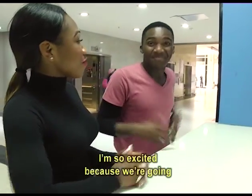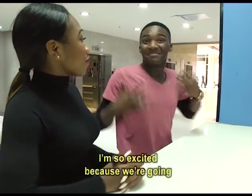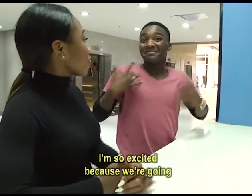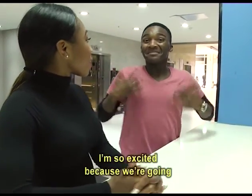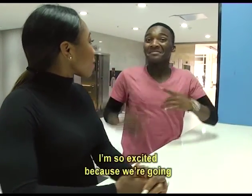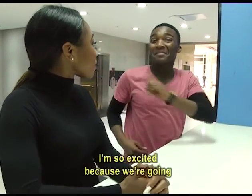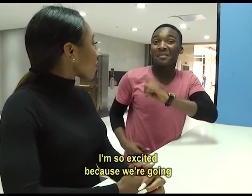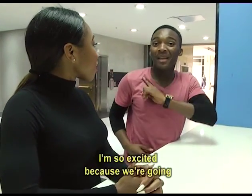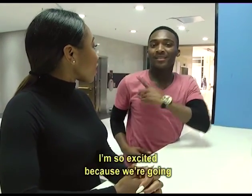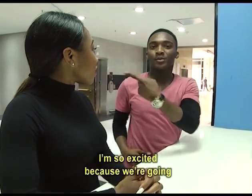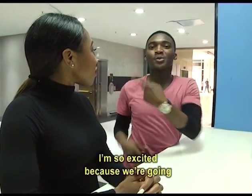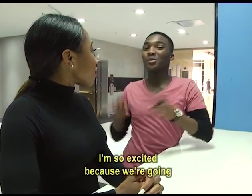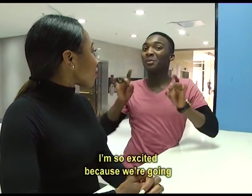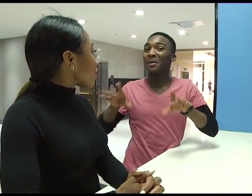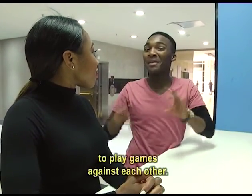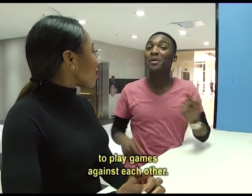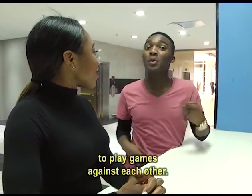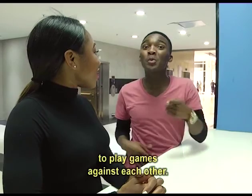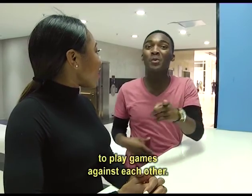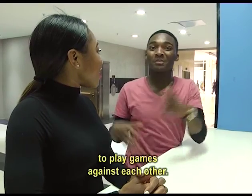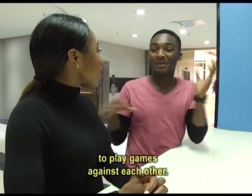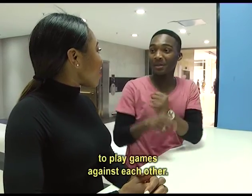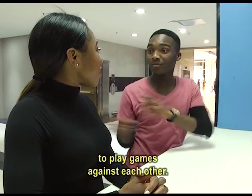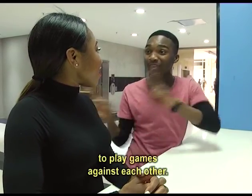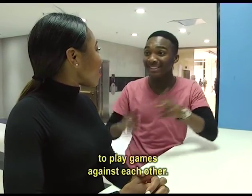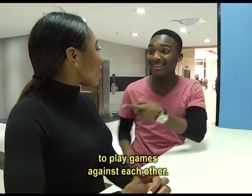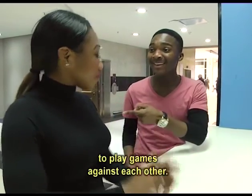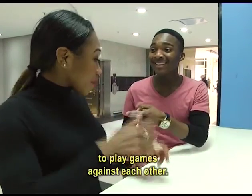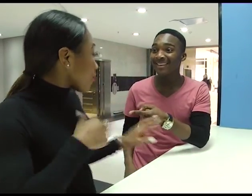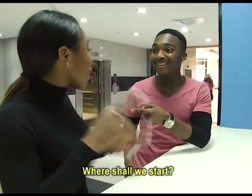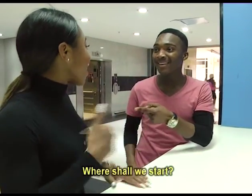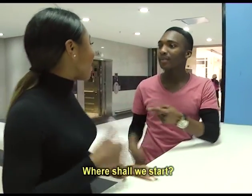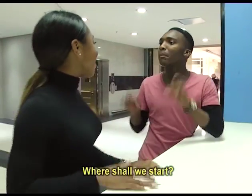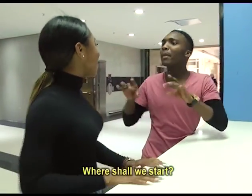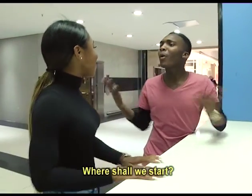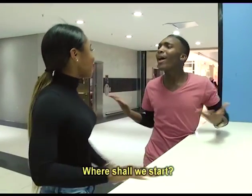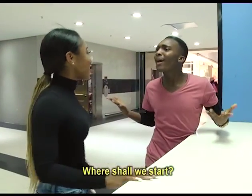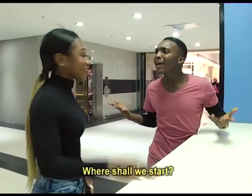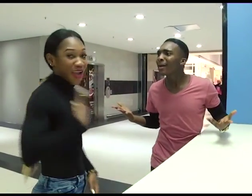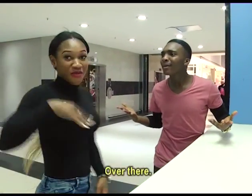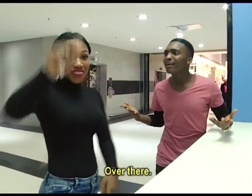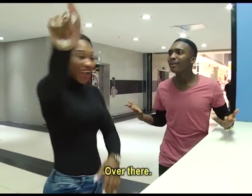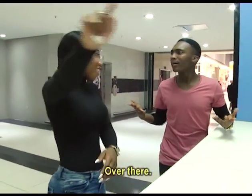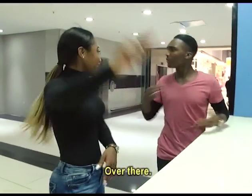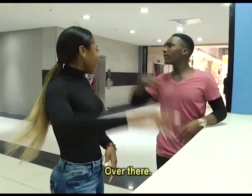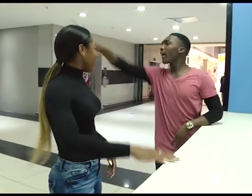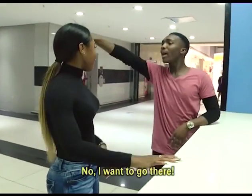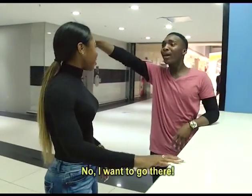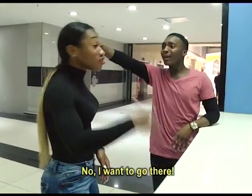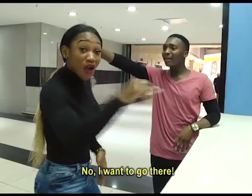I'm so excited because we're going to play games against each other. Where should we start? Over there! No! want to go